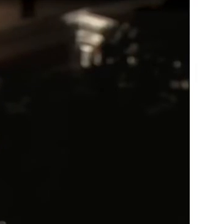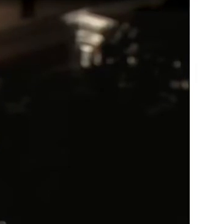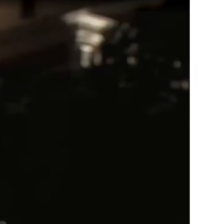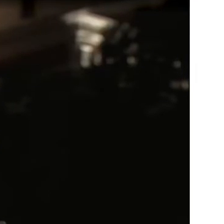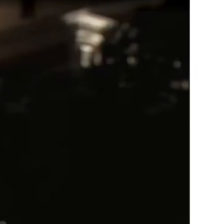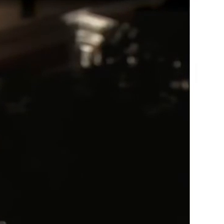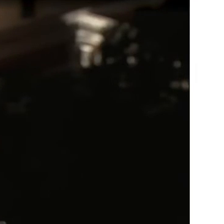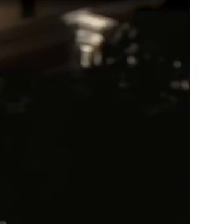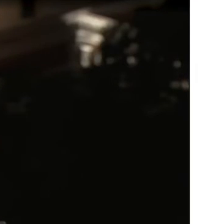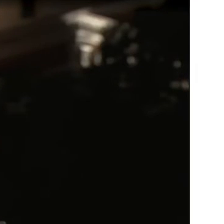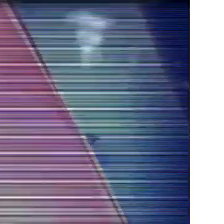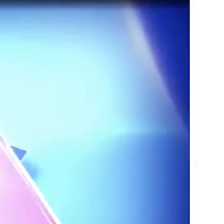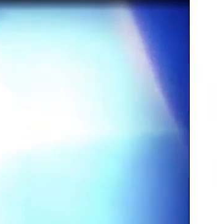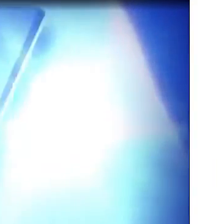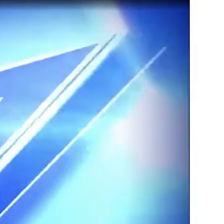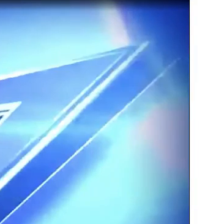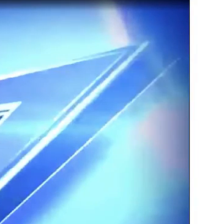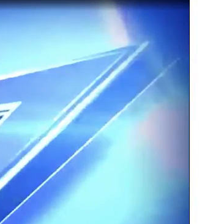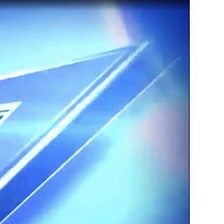Caroline Goggin, 7 News 19.